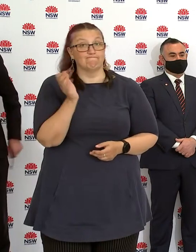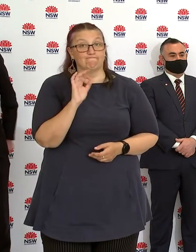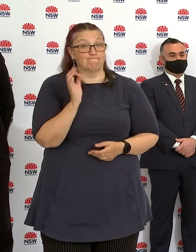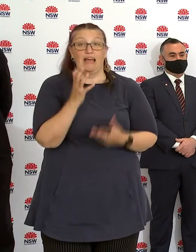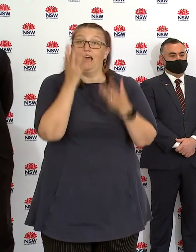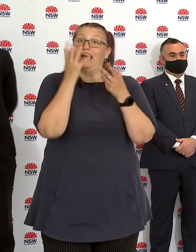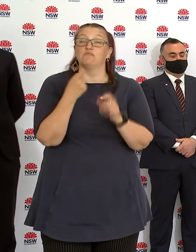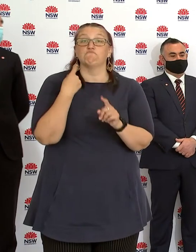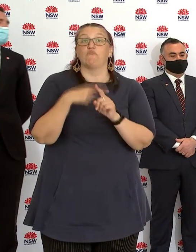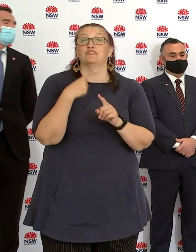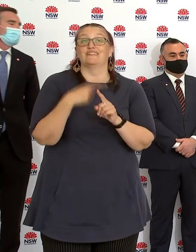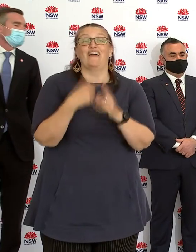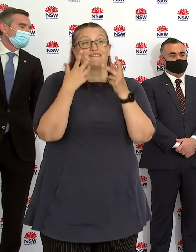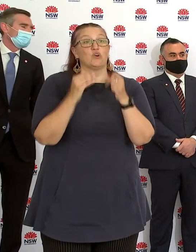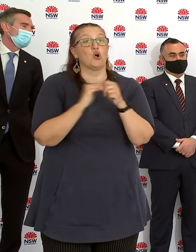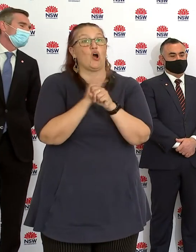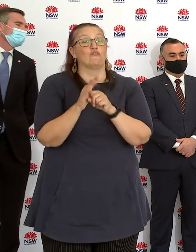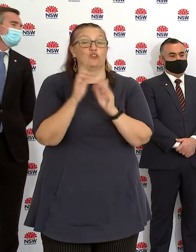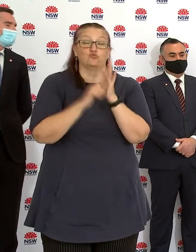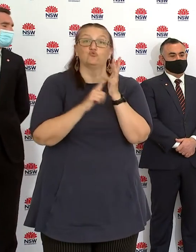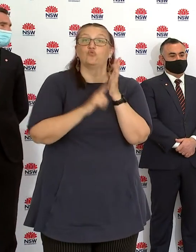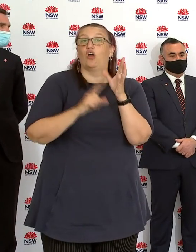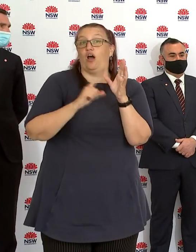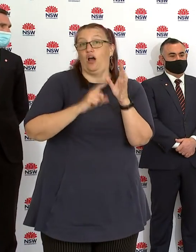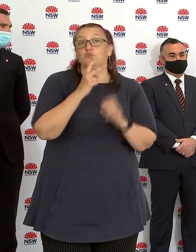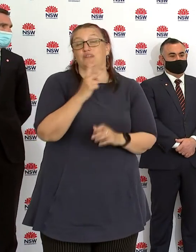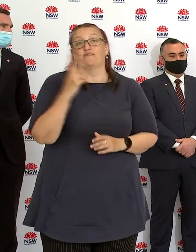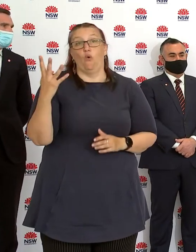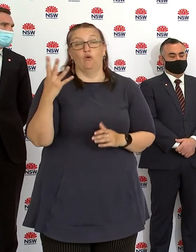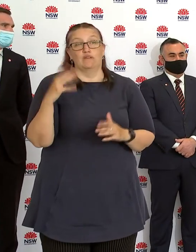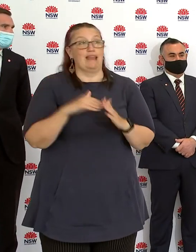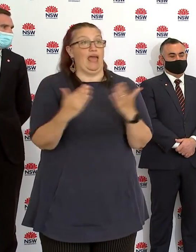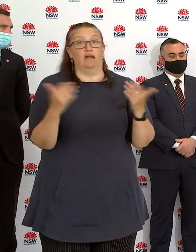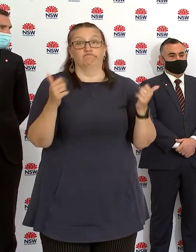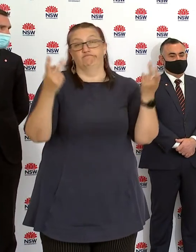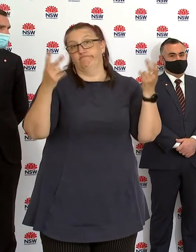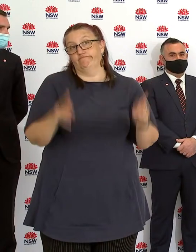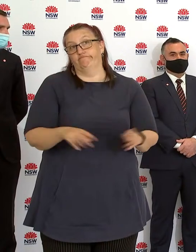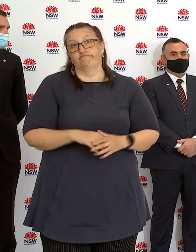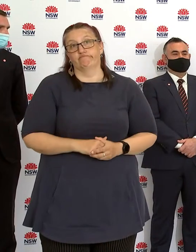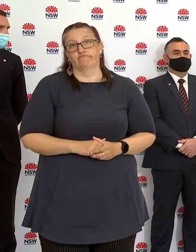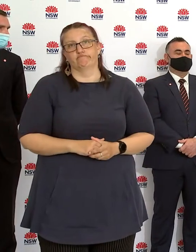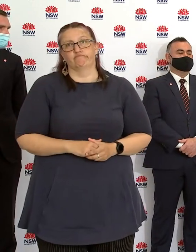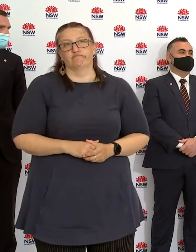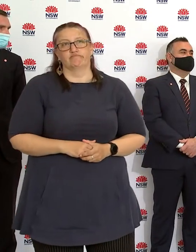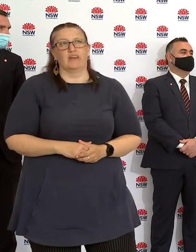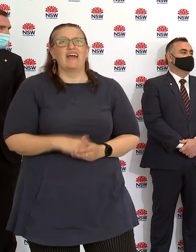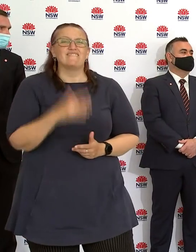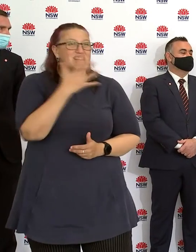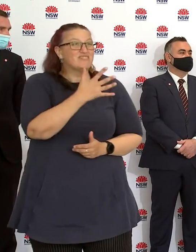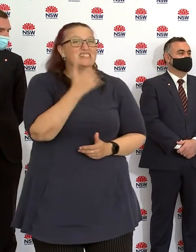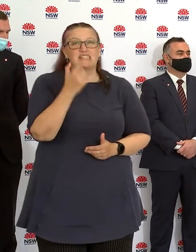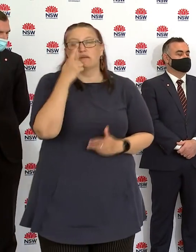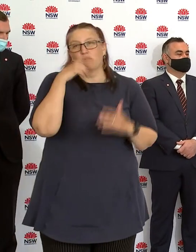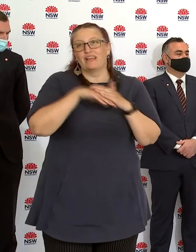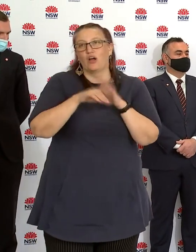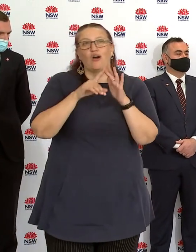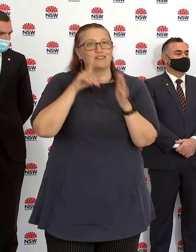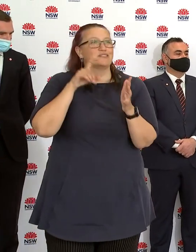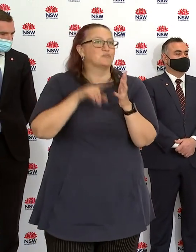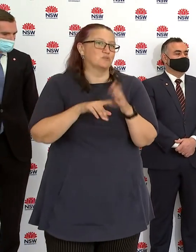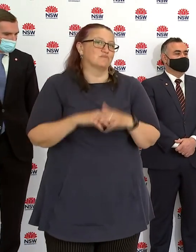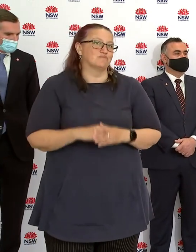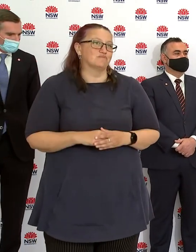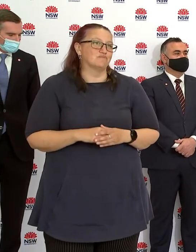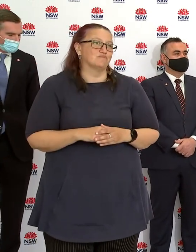But there are currently 165 COVID cases admitted to hospital 56 people in intensive care and 22